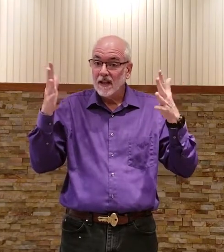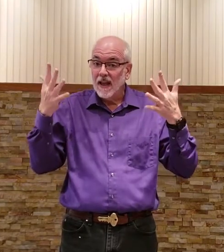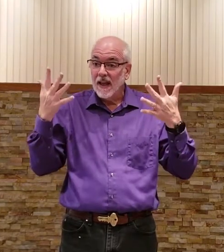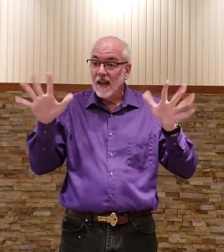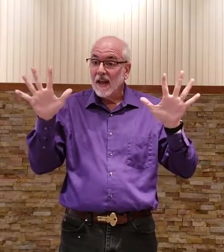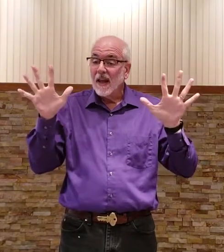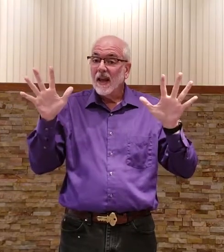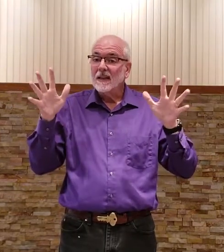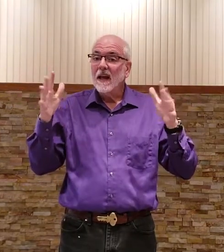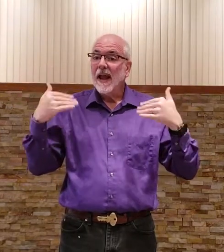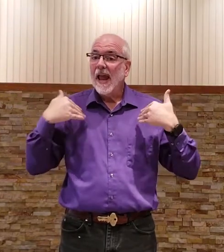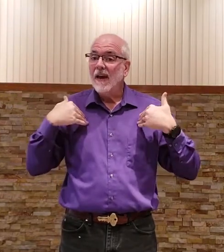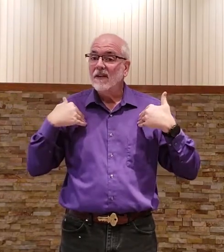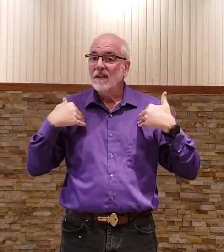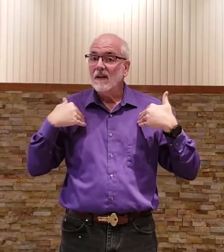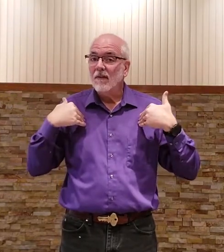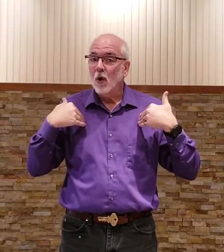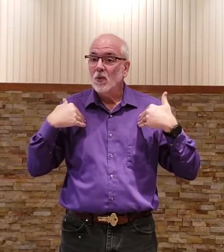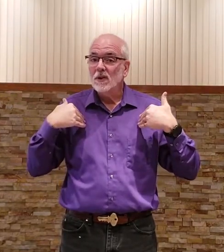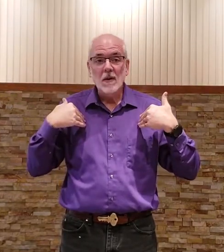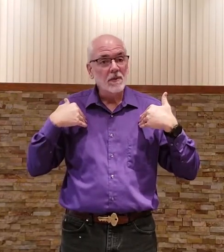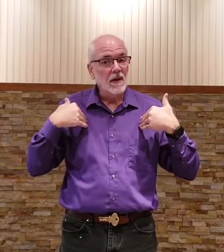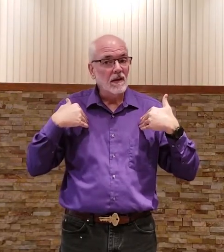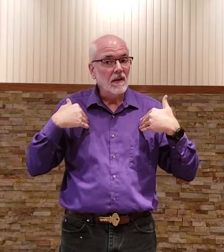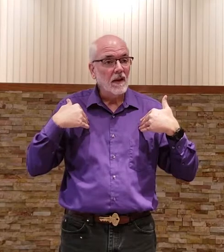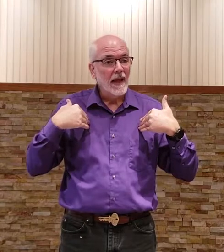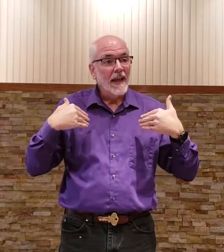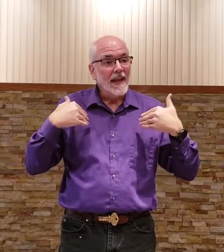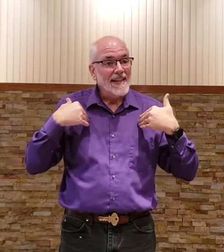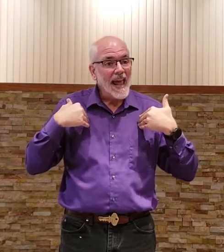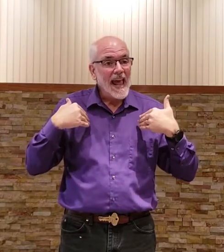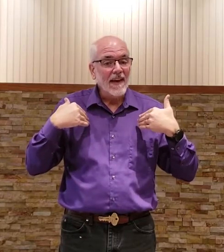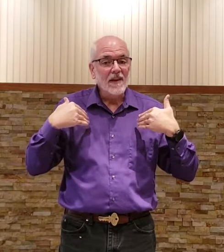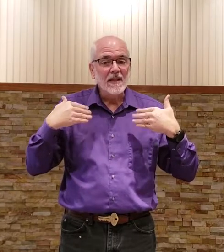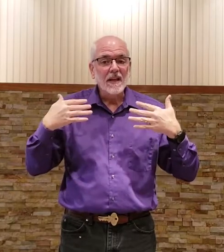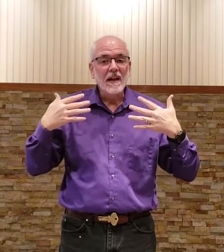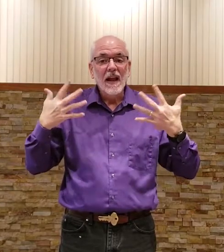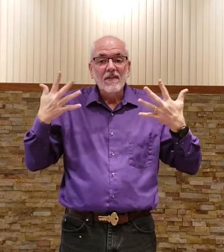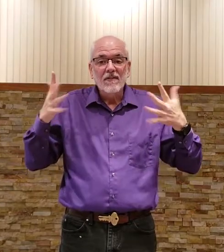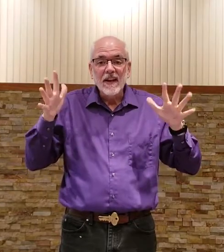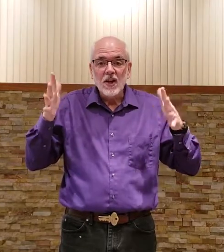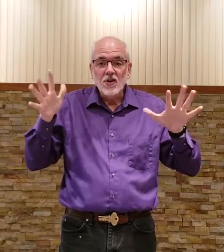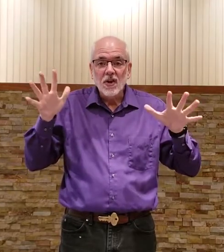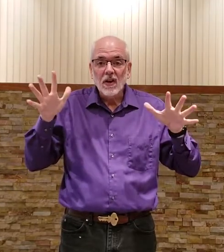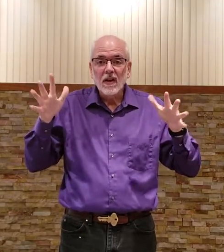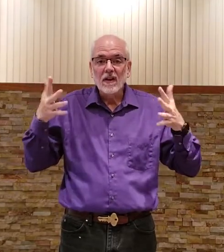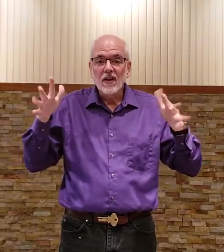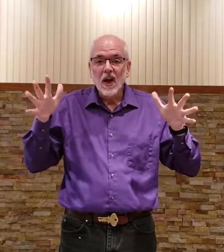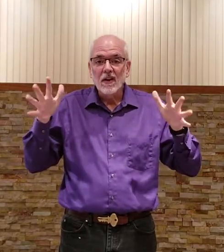it's not have as in i've owned something it's have as in finished done